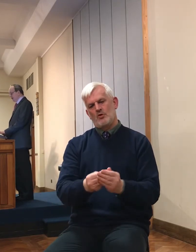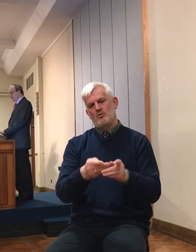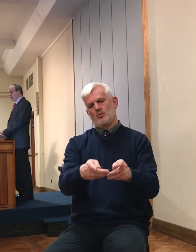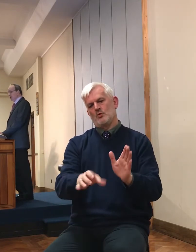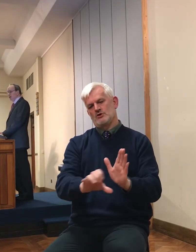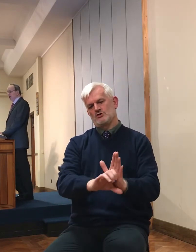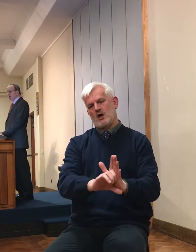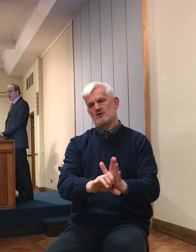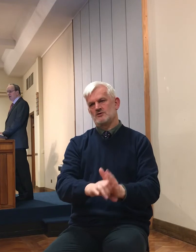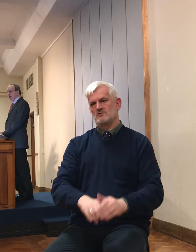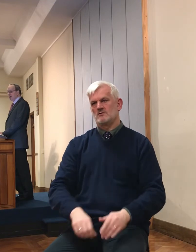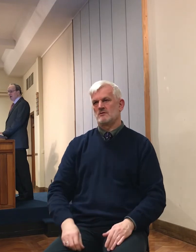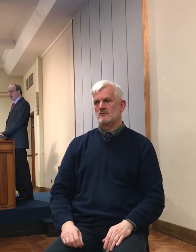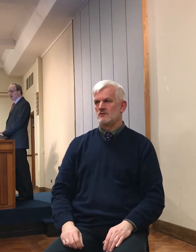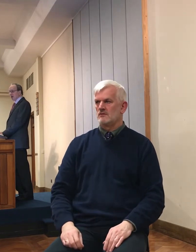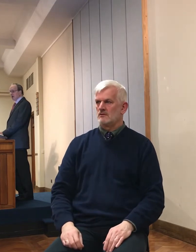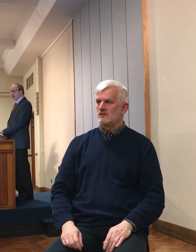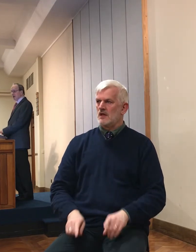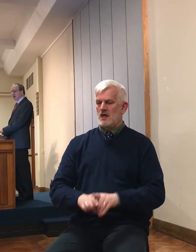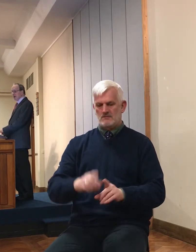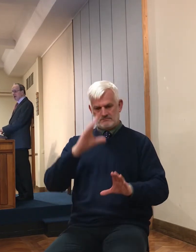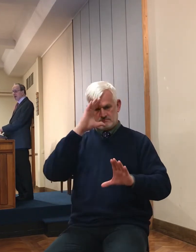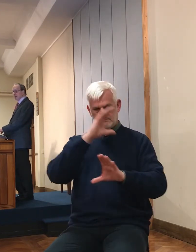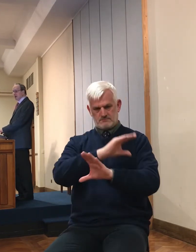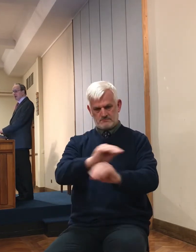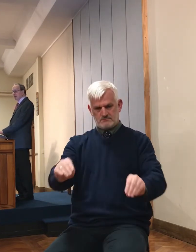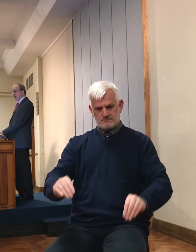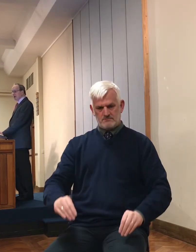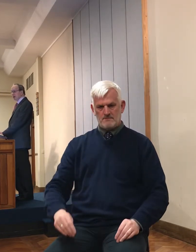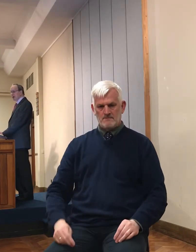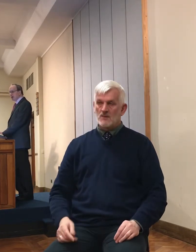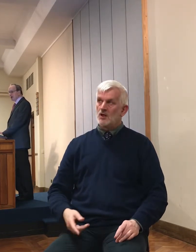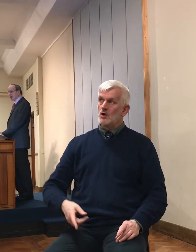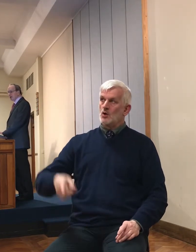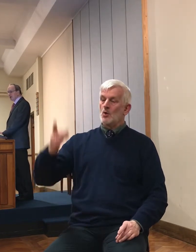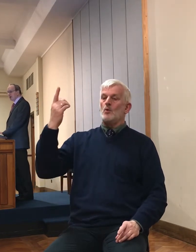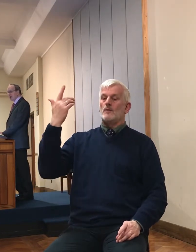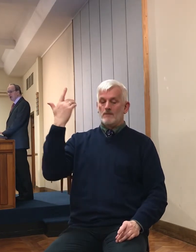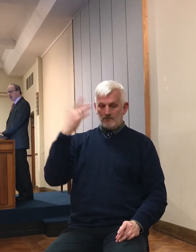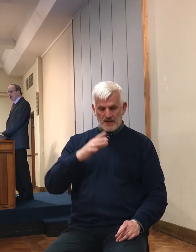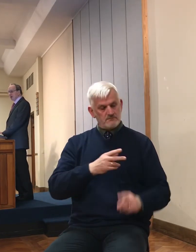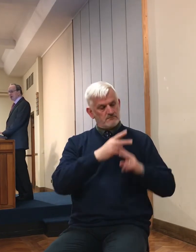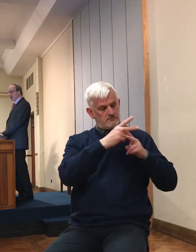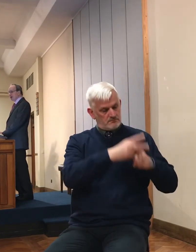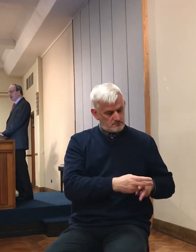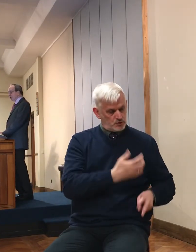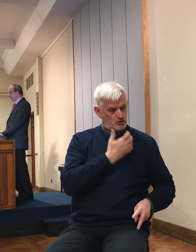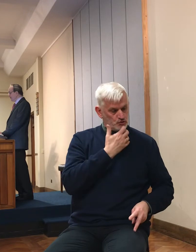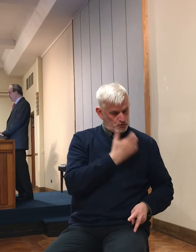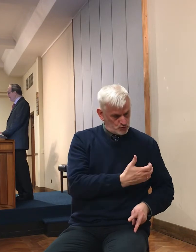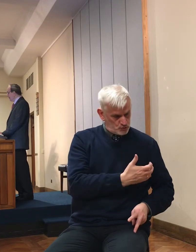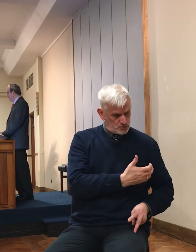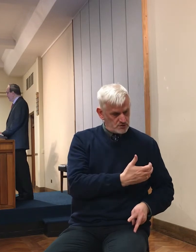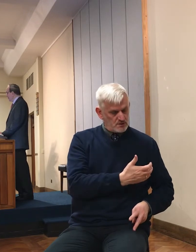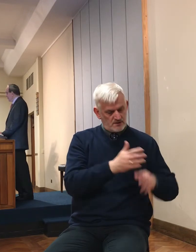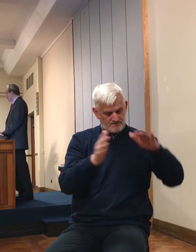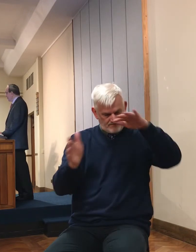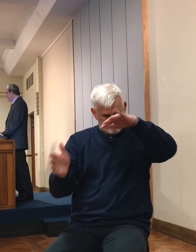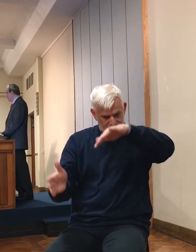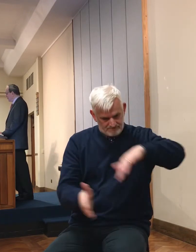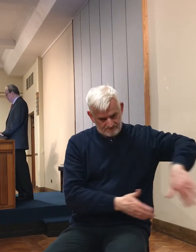that he had moved from the Jewish Church to the Jewish Gentile